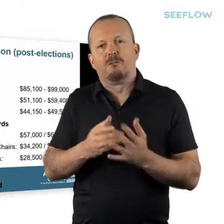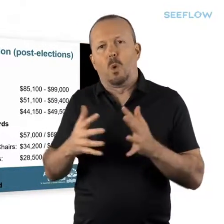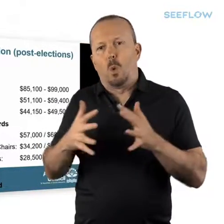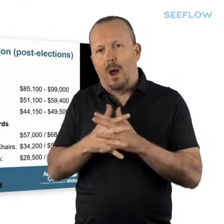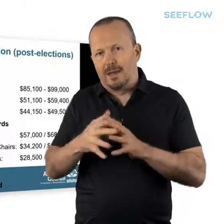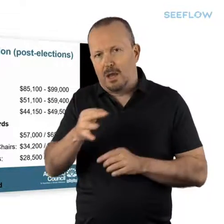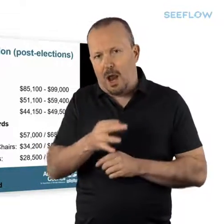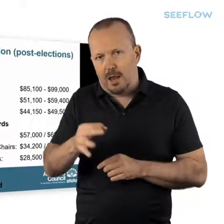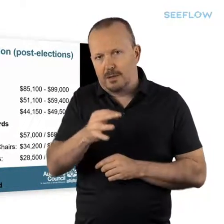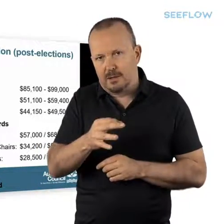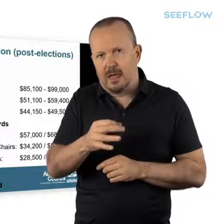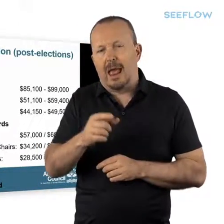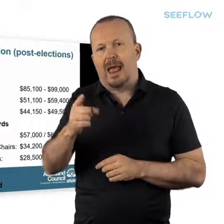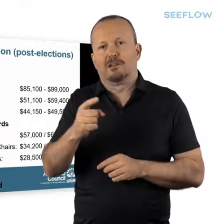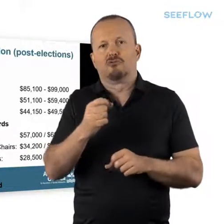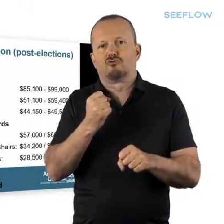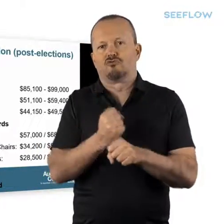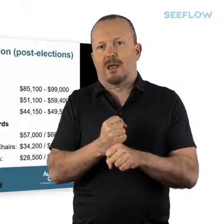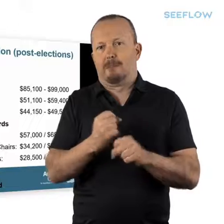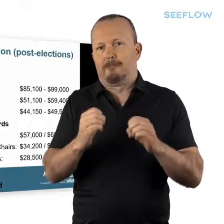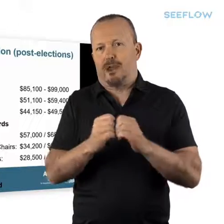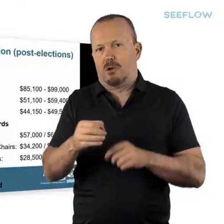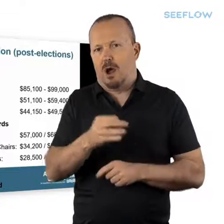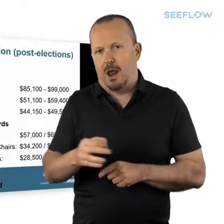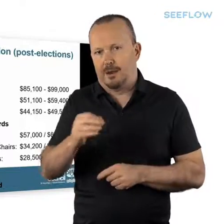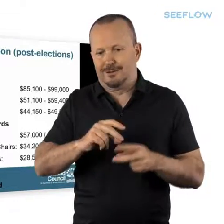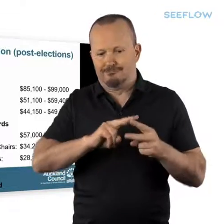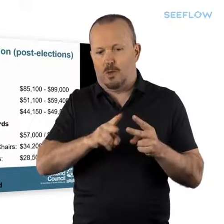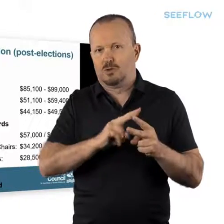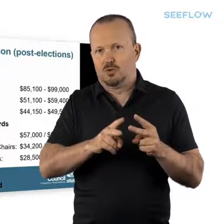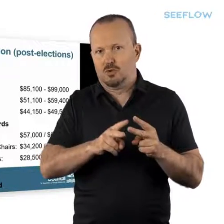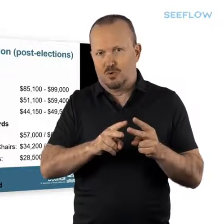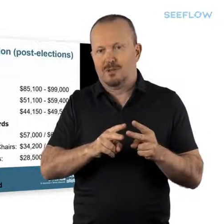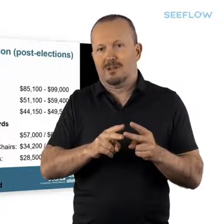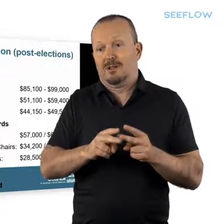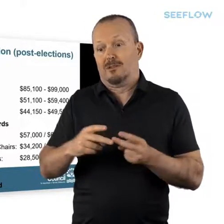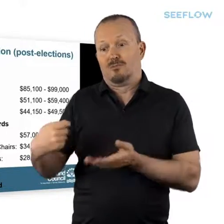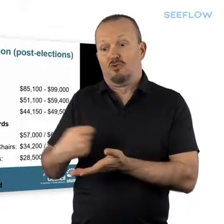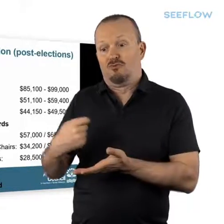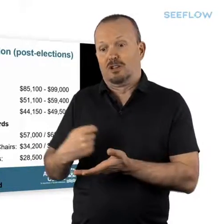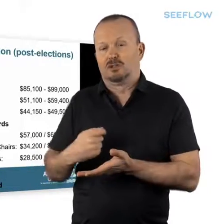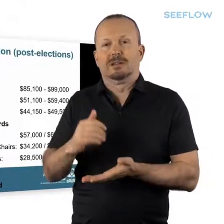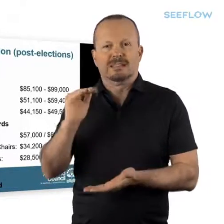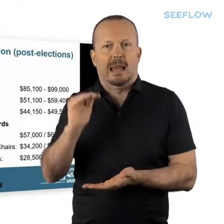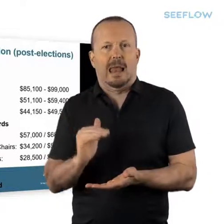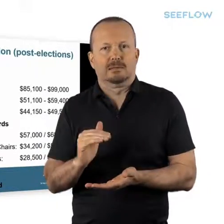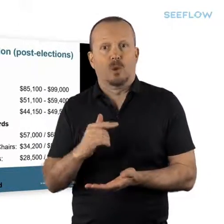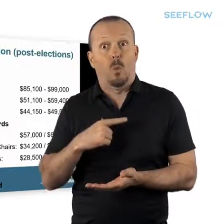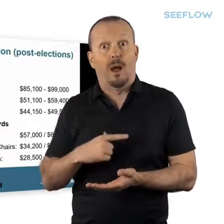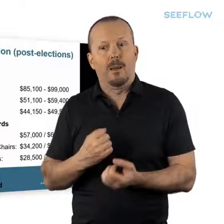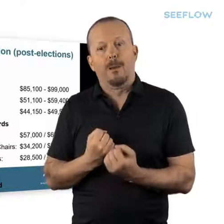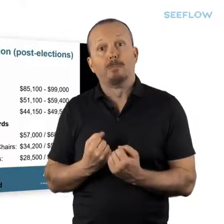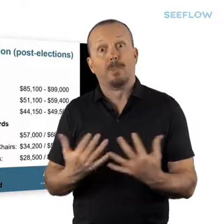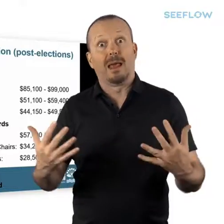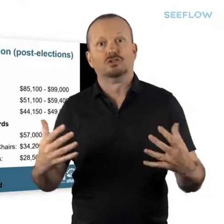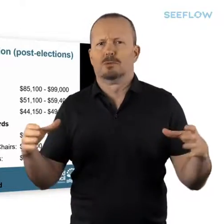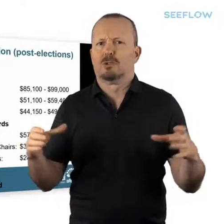note for Waiheke and Aotea Great Barrier, the rates are lower because they have a smaller